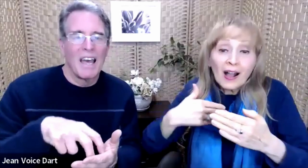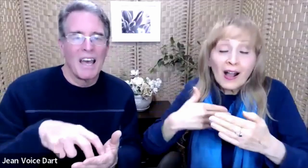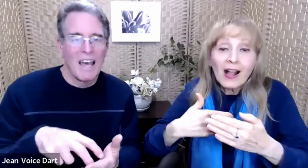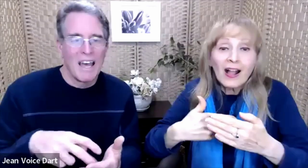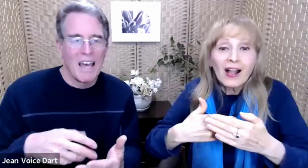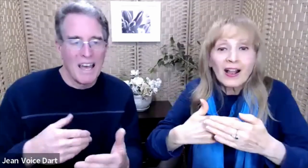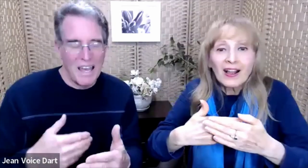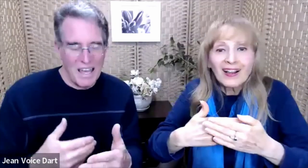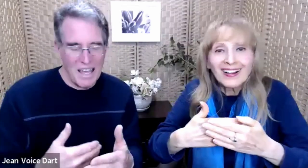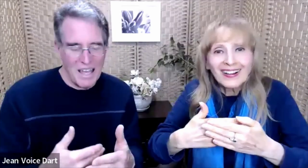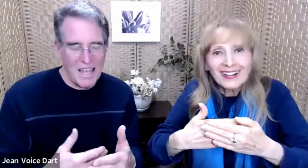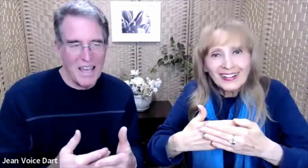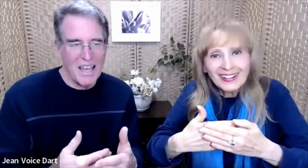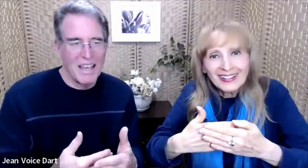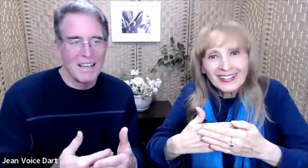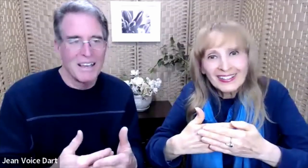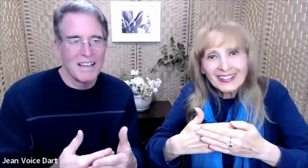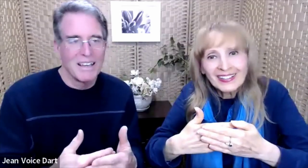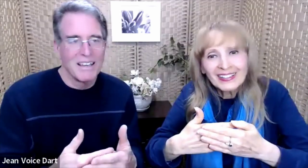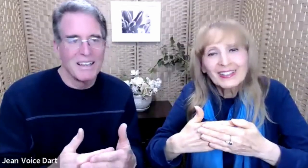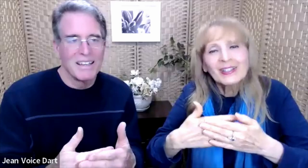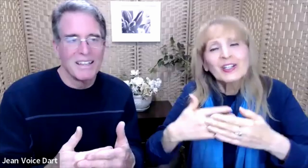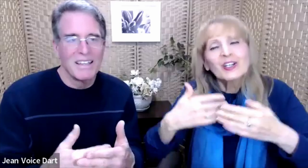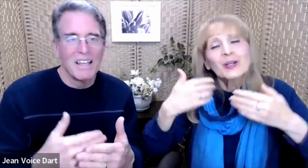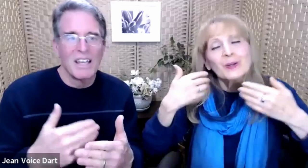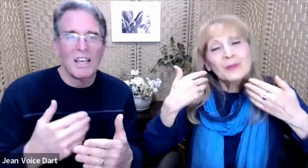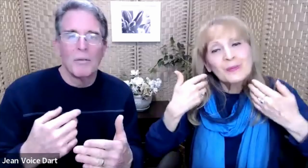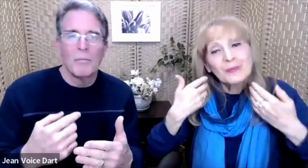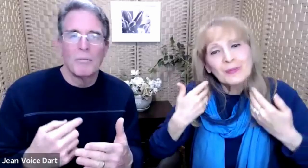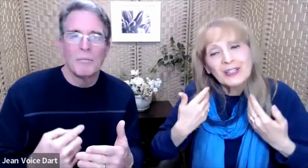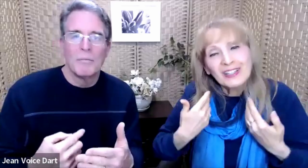me.